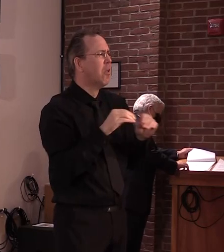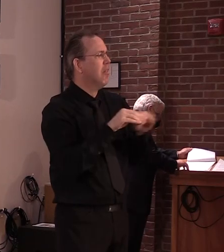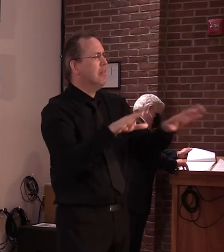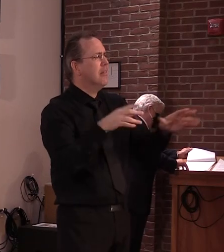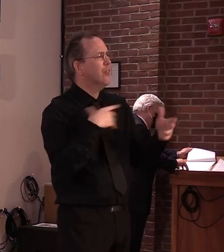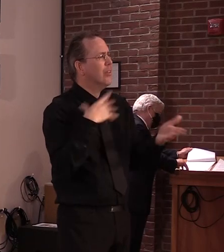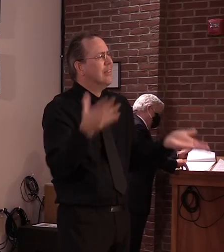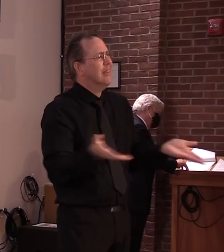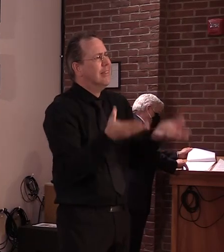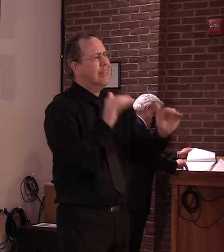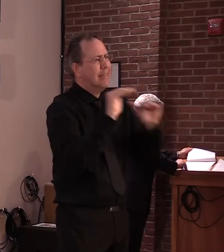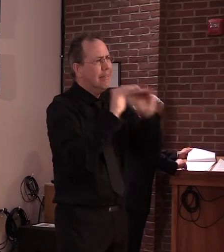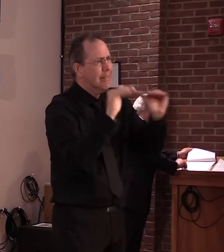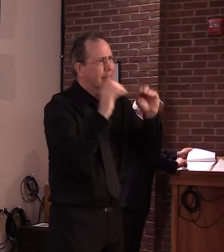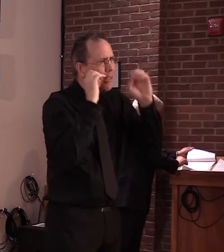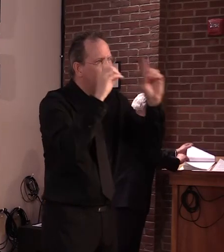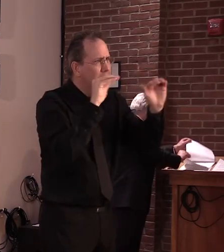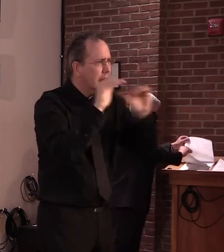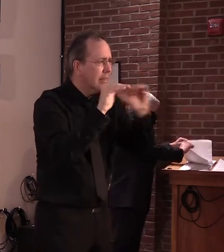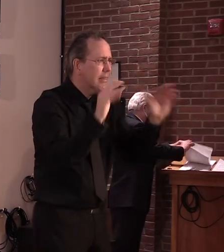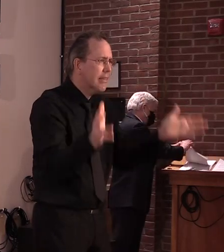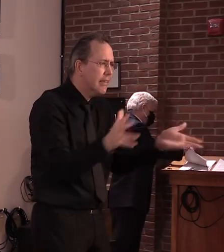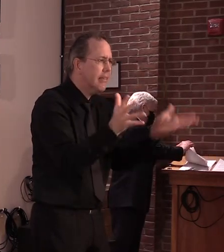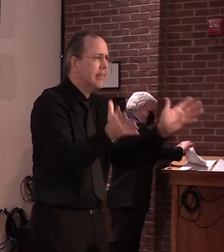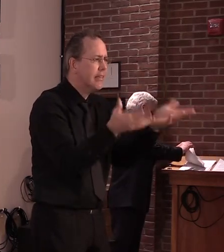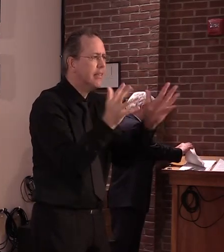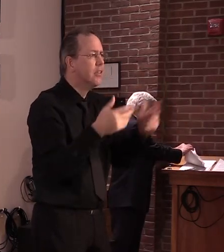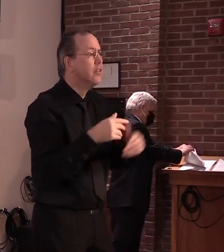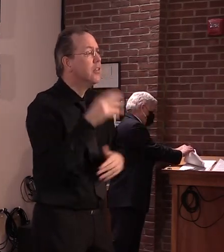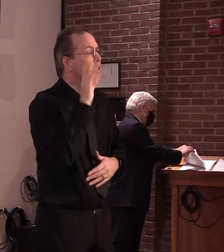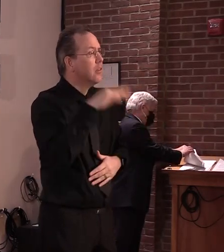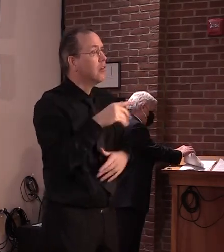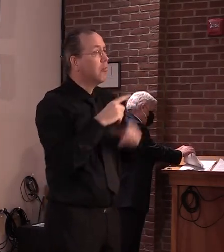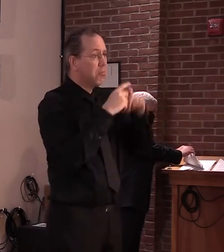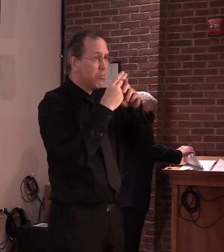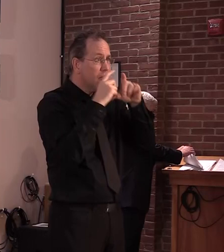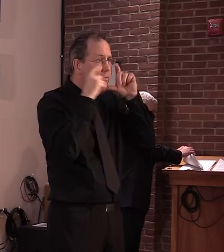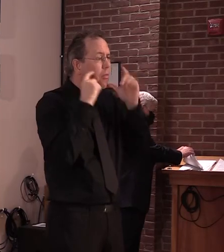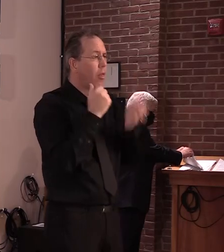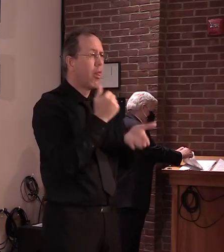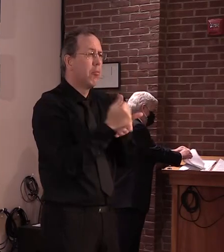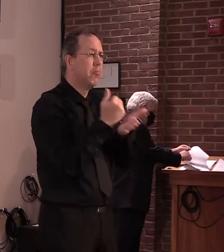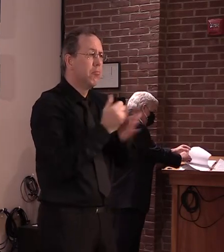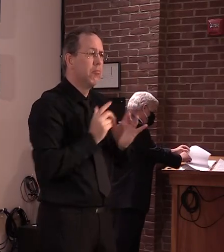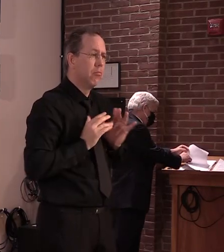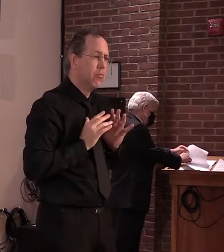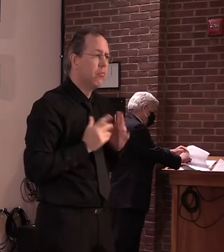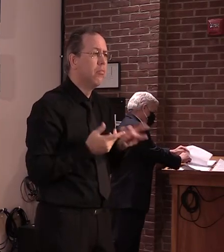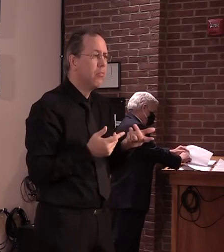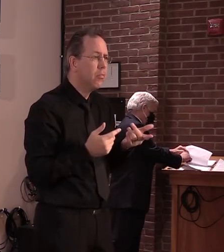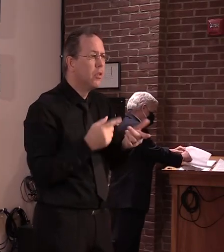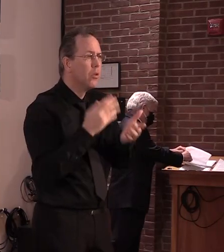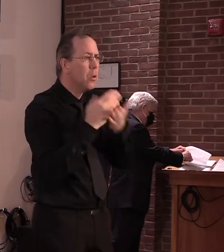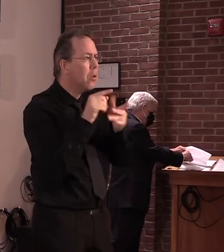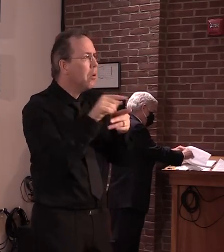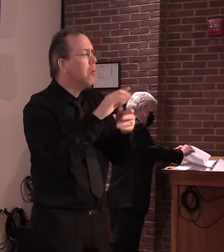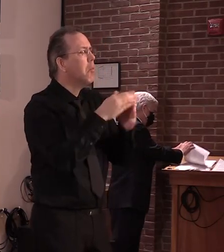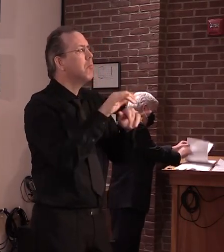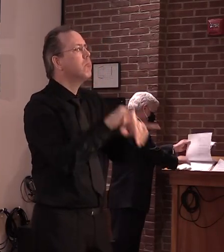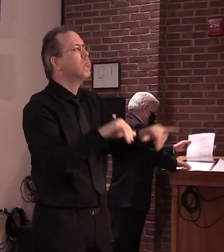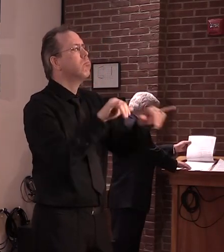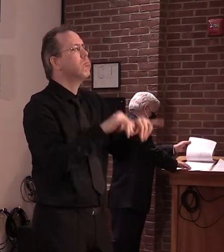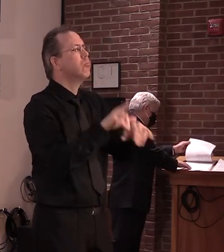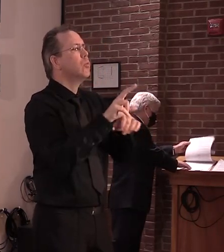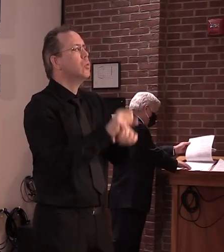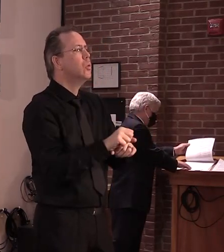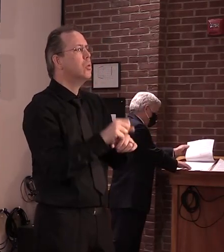more people wear masks, the more socially acceptable it is. And that's why we're making it mandatory for